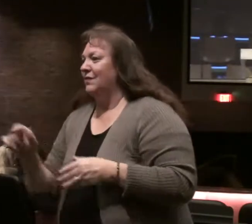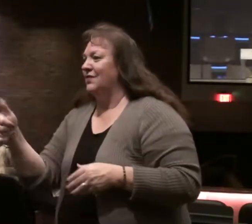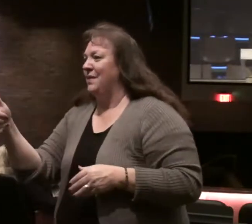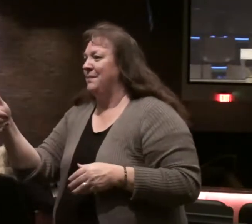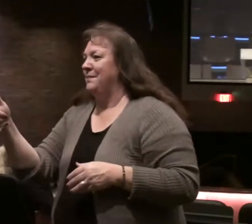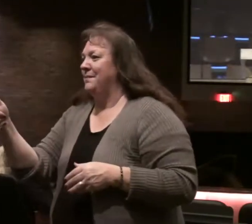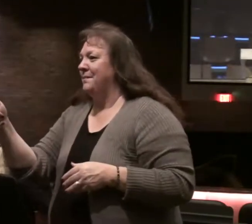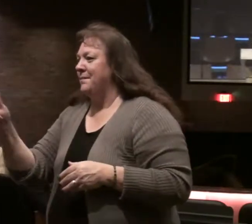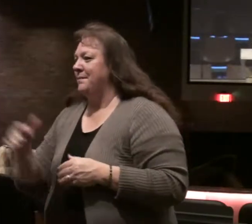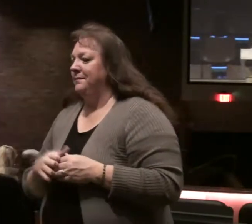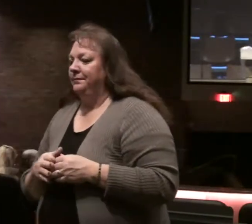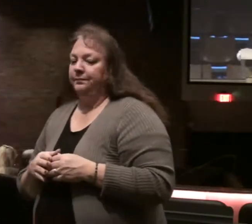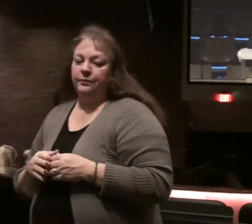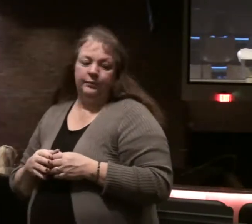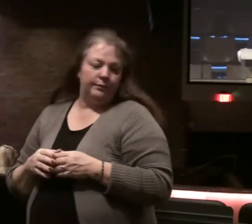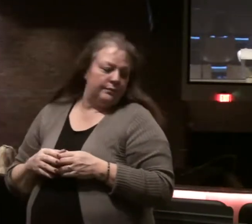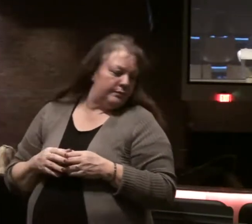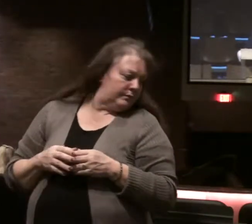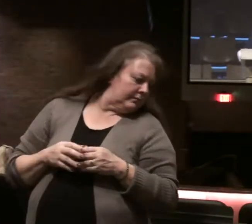10.